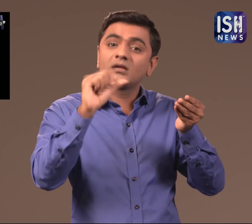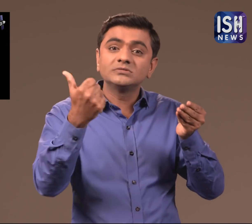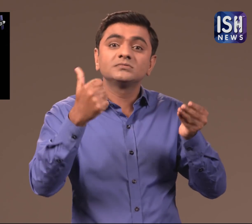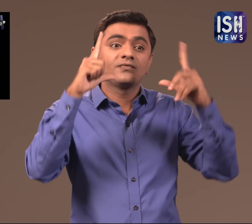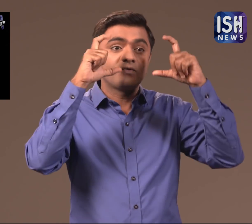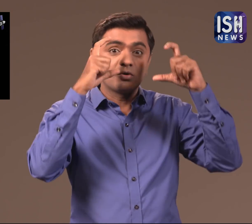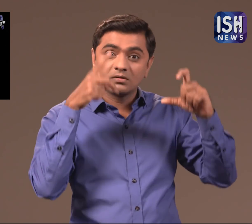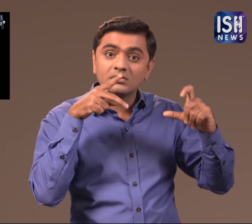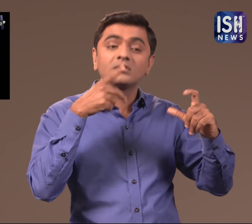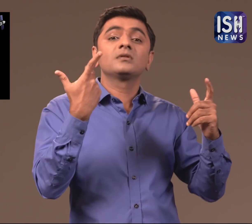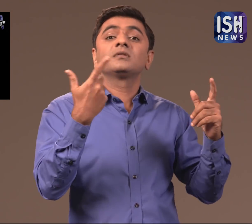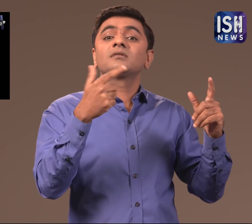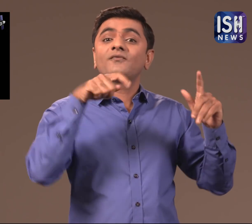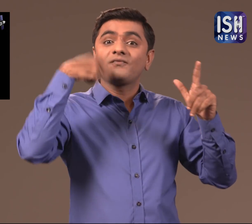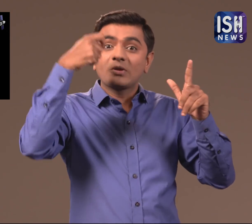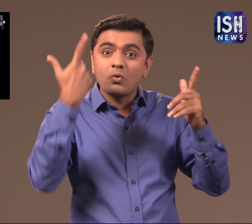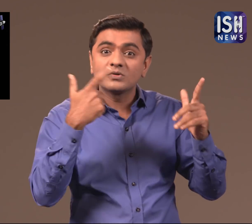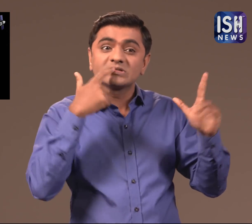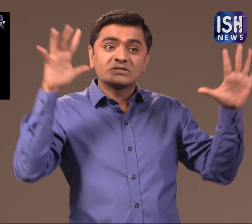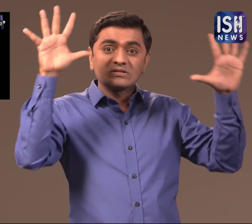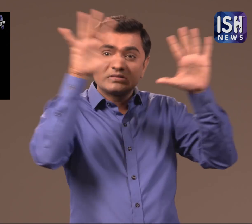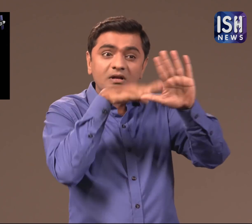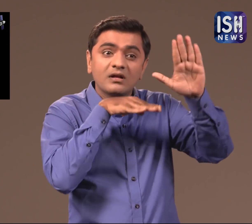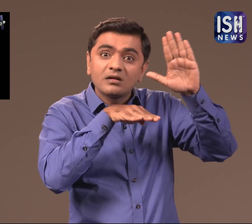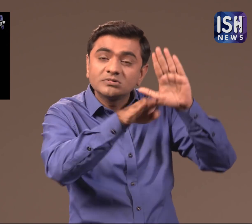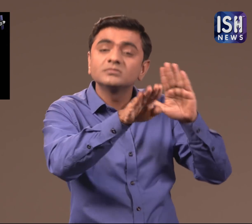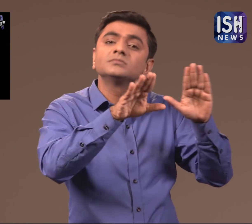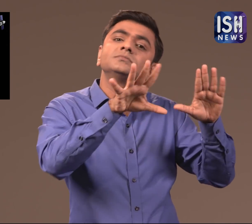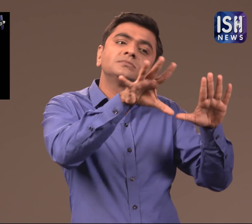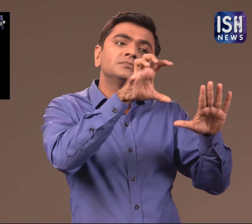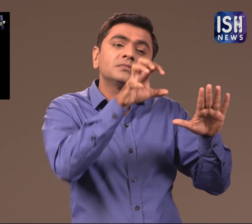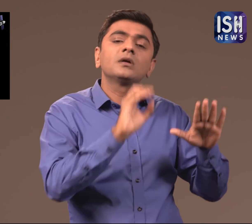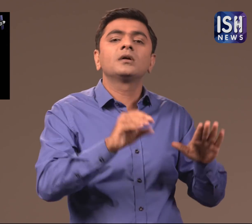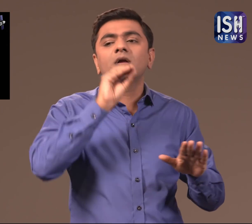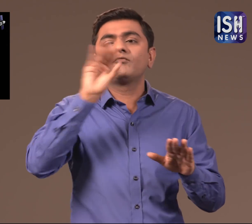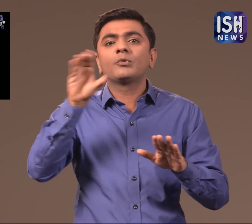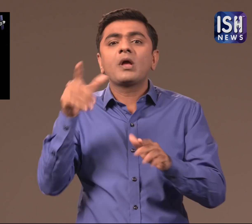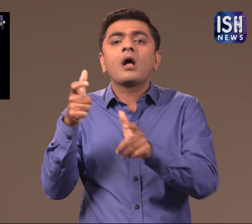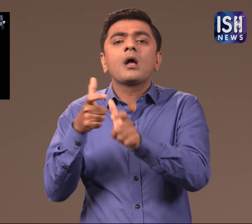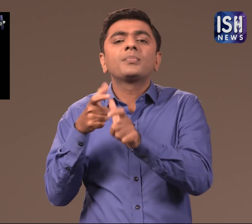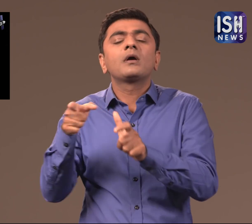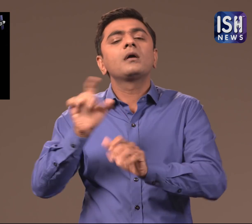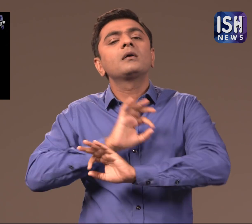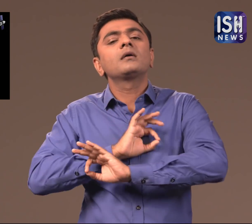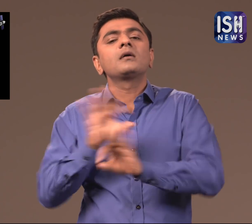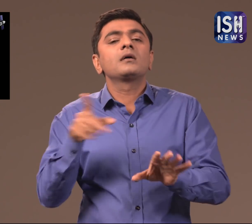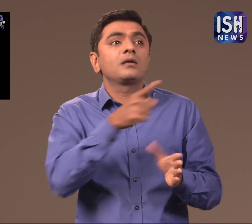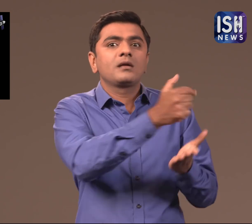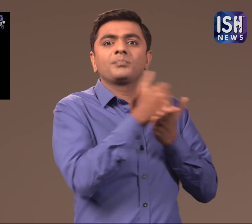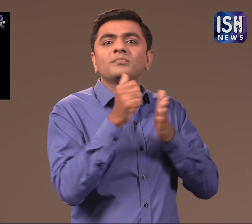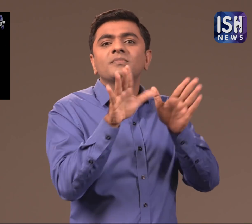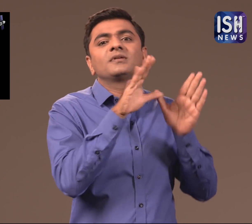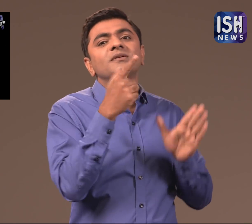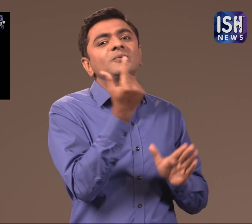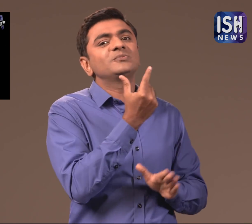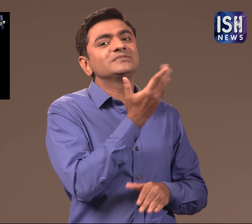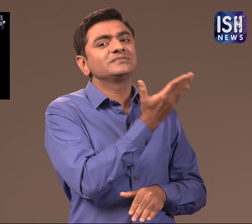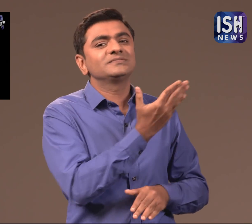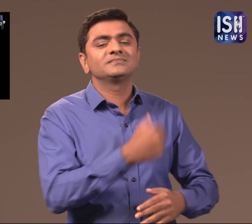This new version will be able to capture images and videos even amid heavy cloud cover and inform the military. It is